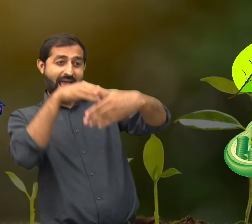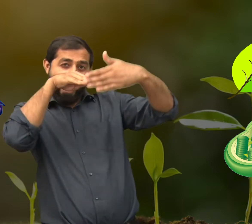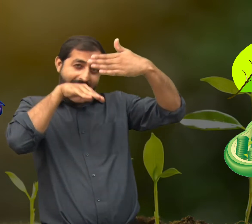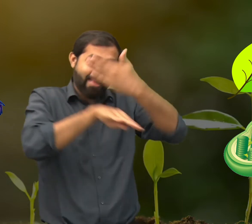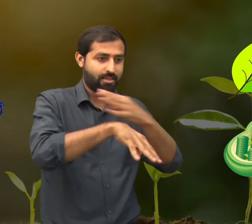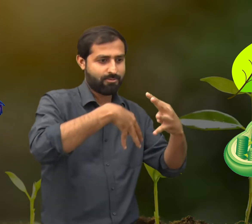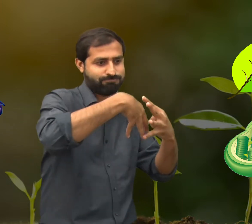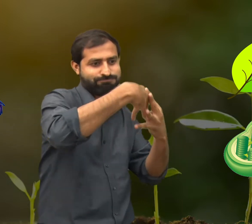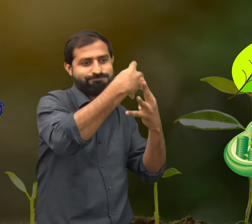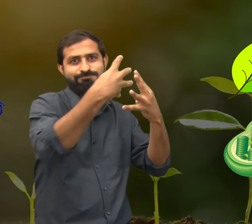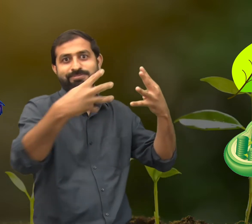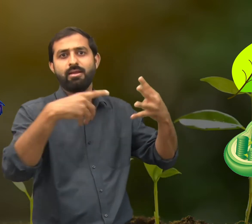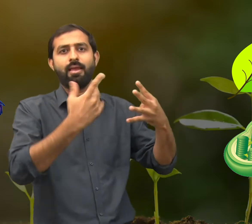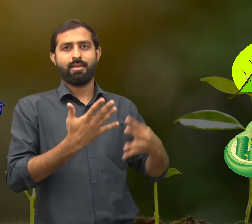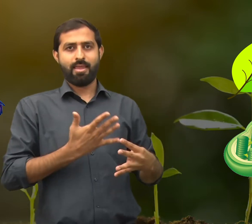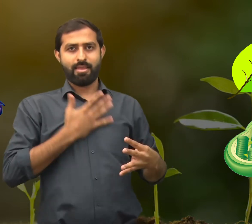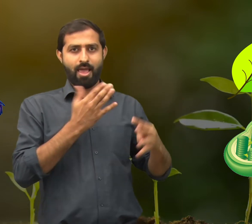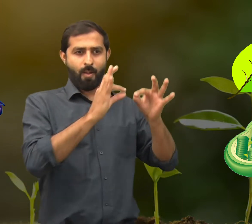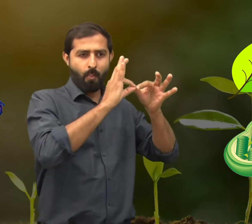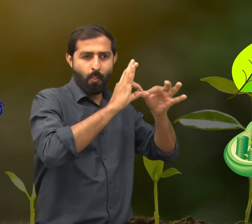different kinds of cells and tissues.